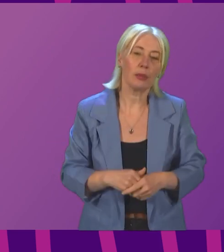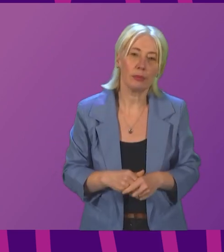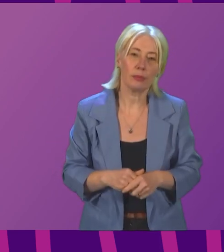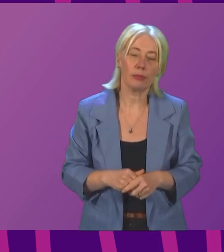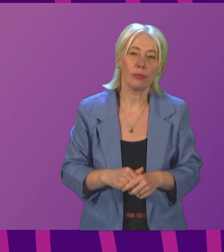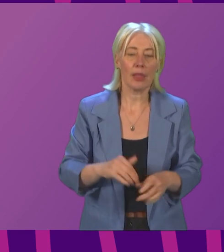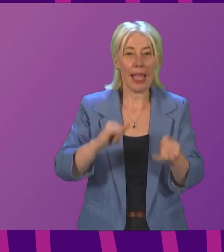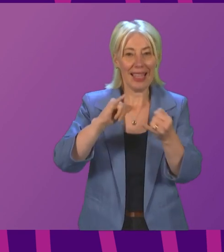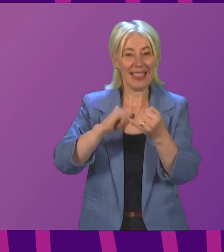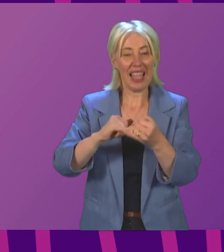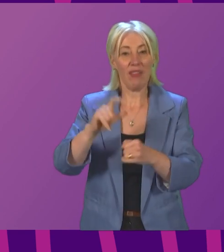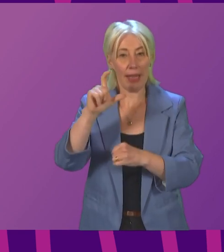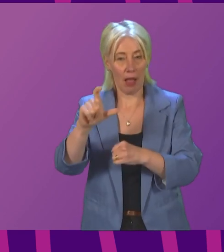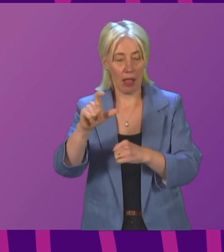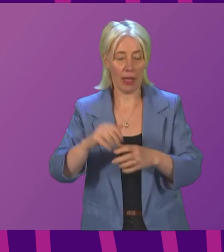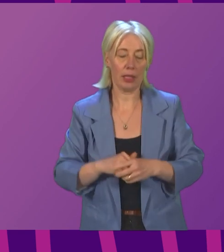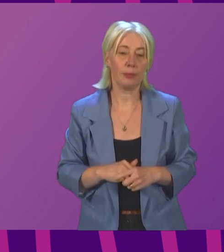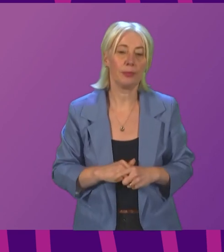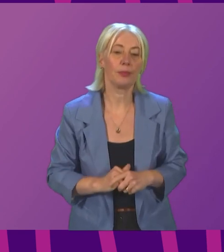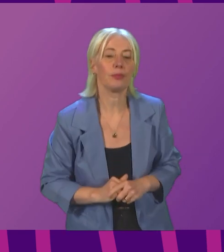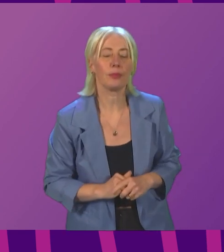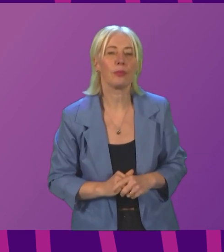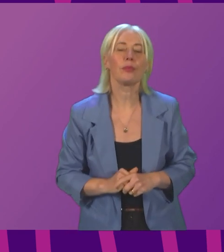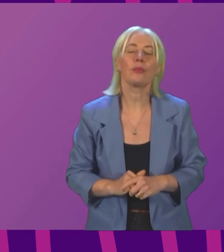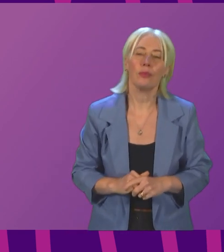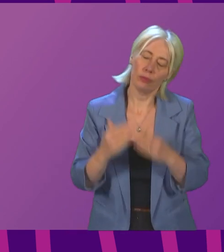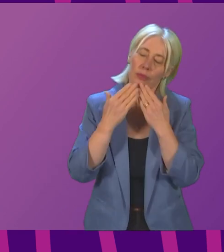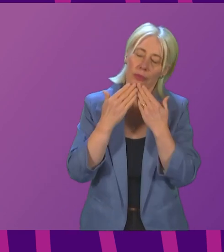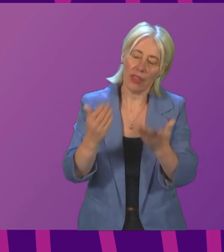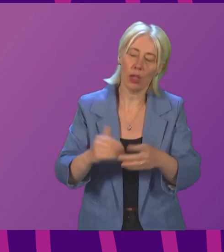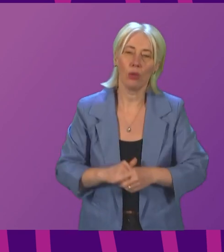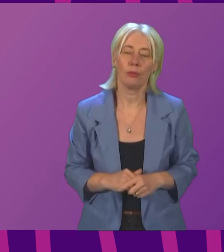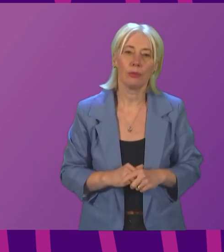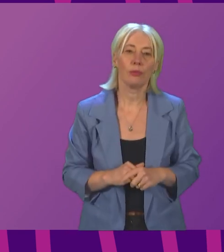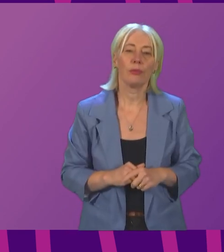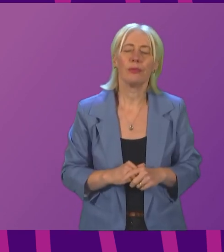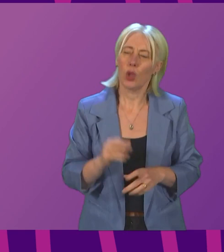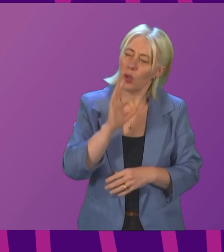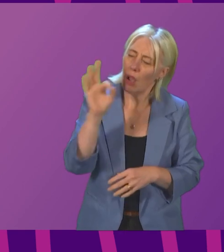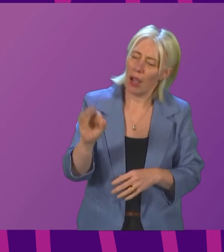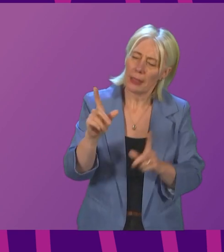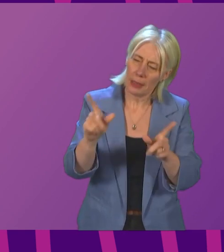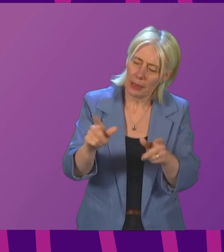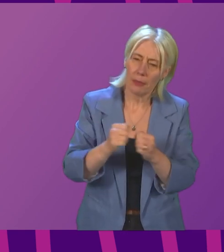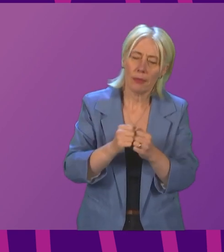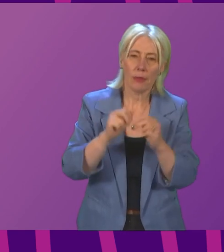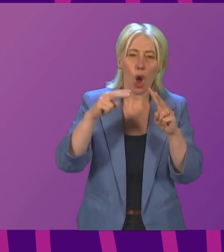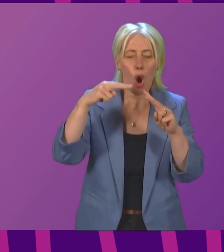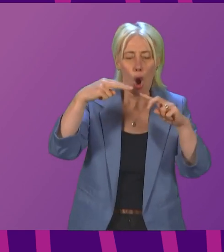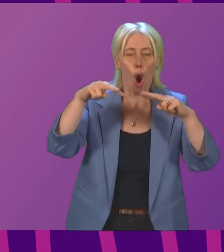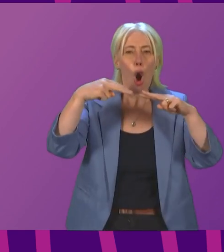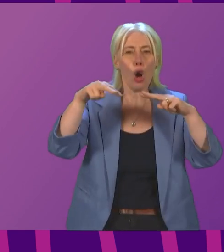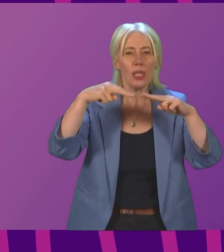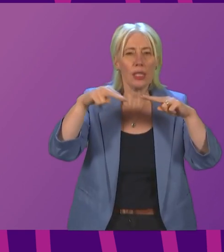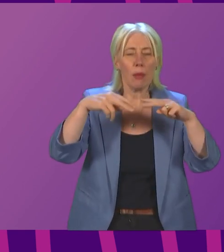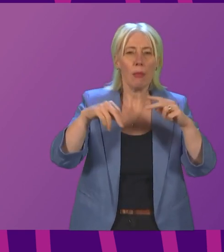Stephanie Callaghan to be followed by Finlay Carson. Thank you, Presiding Officer. To ask the First Minister whether autism is classed as a